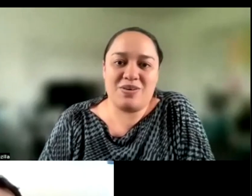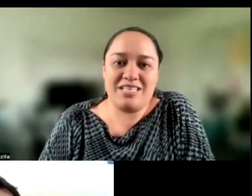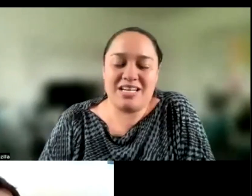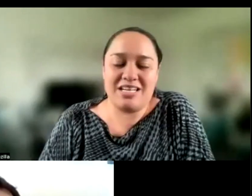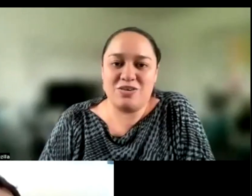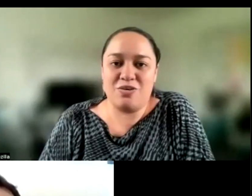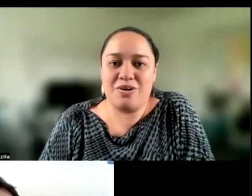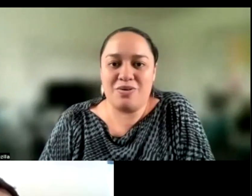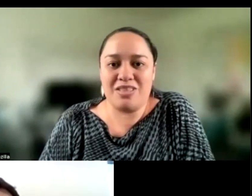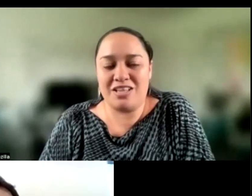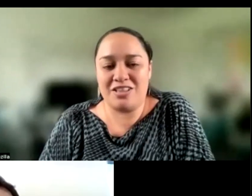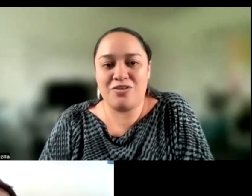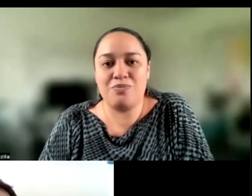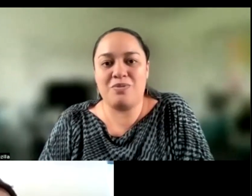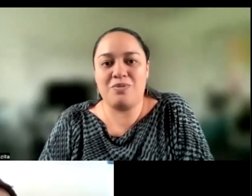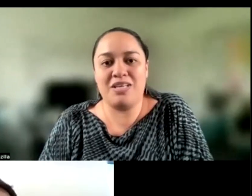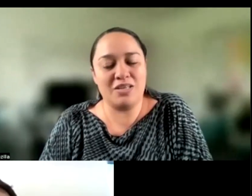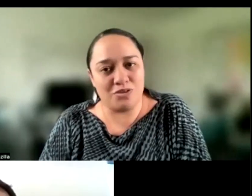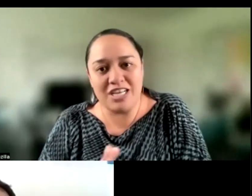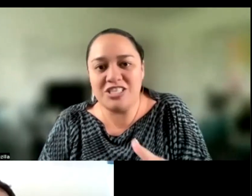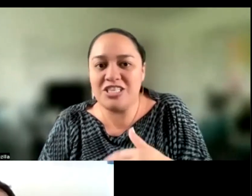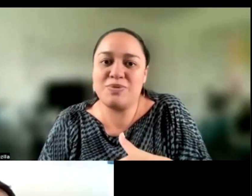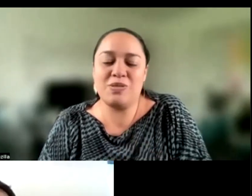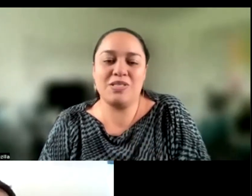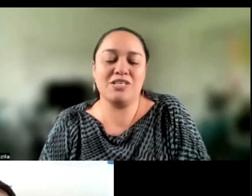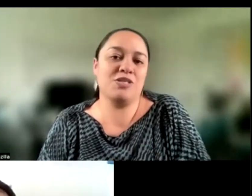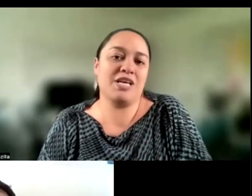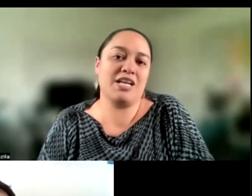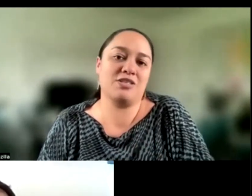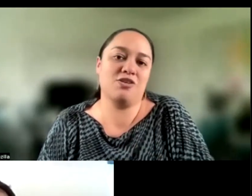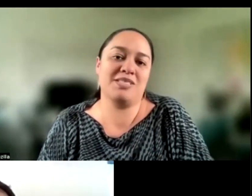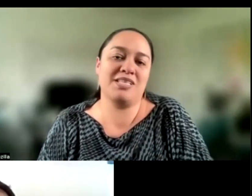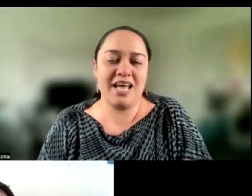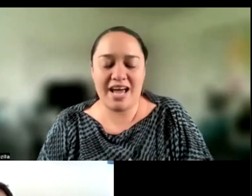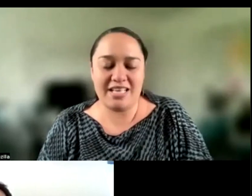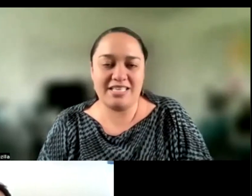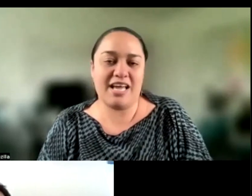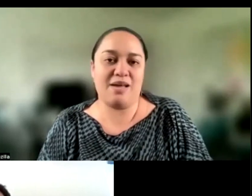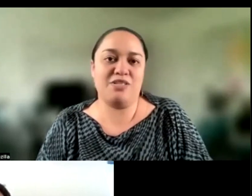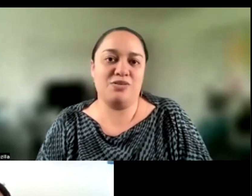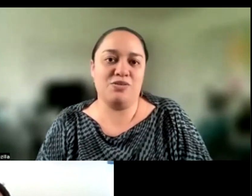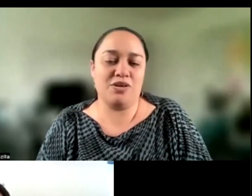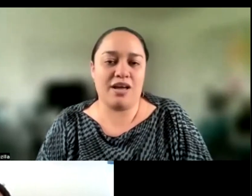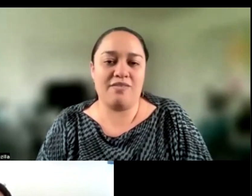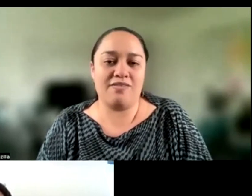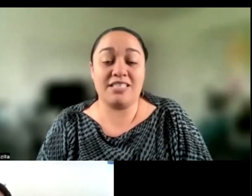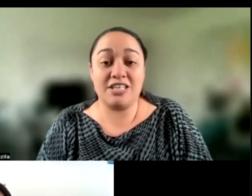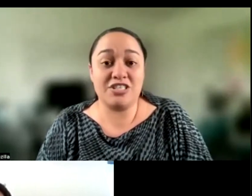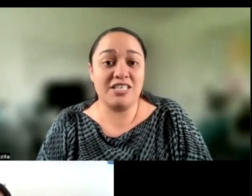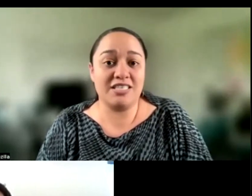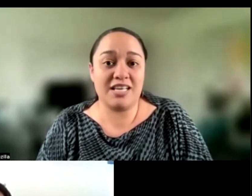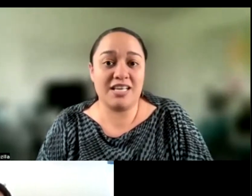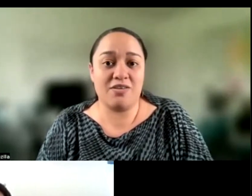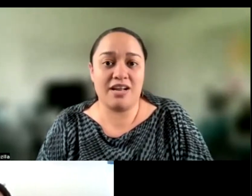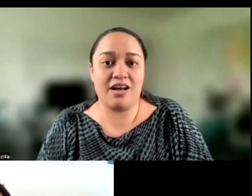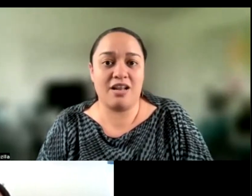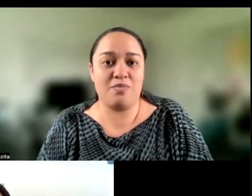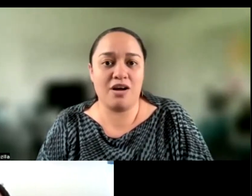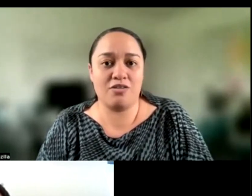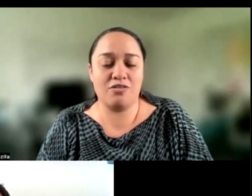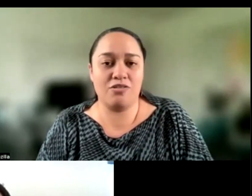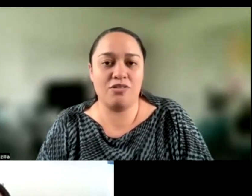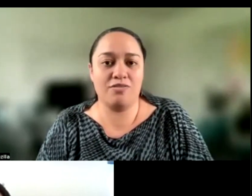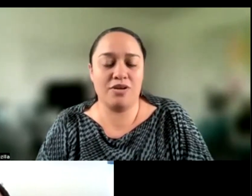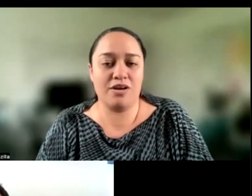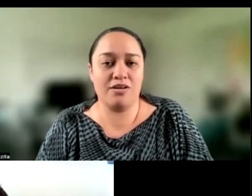canada france hawaii telescope with another group and we did rotations between the two telescopes had time to uh have discussions down at